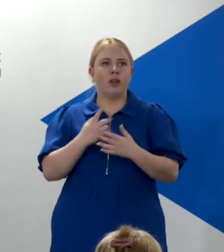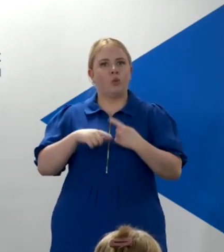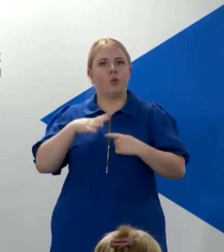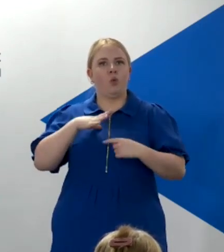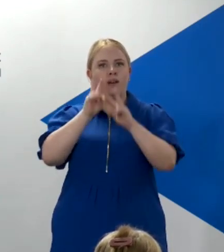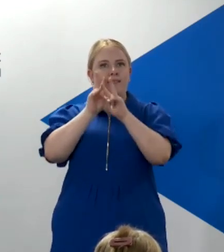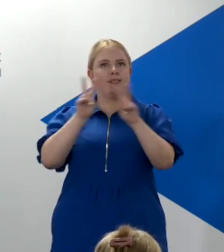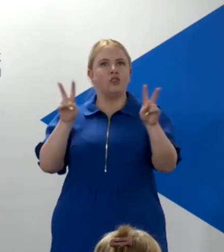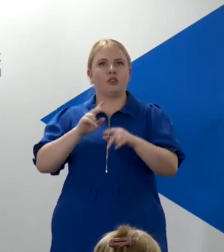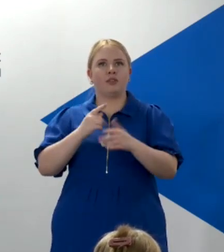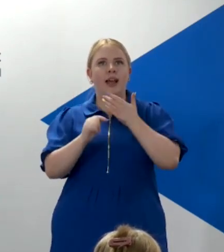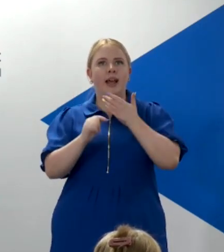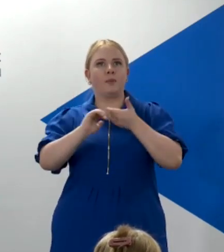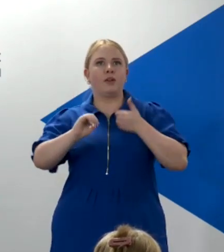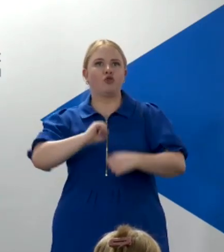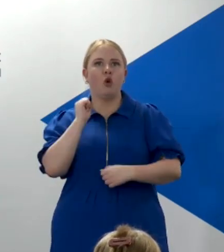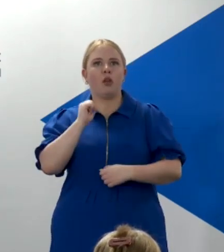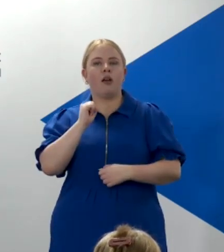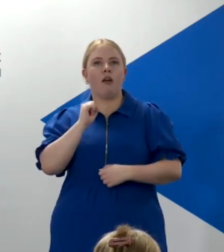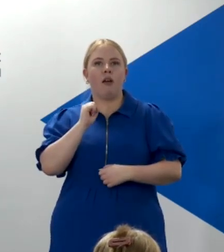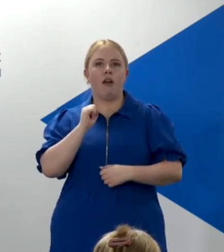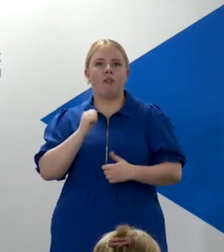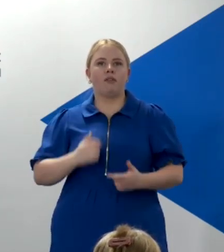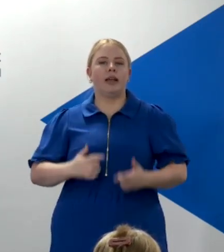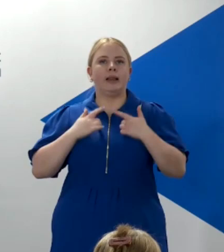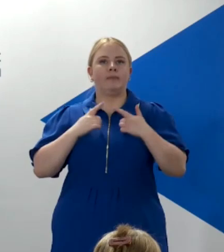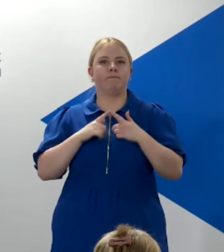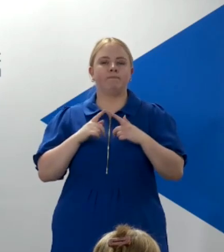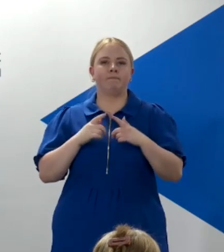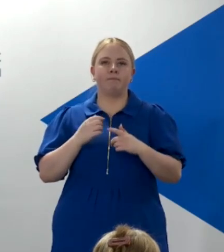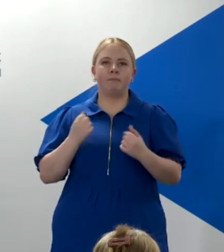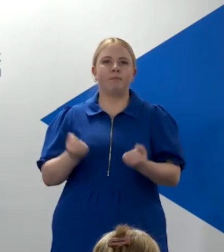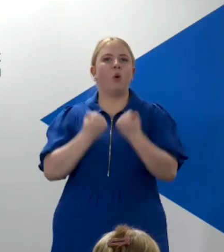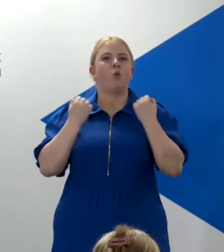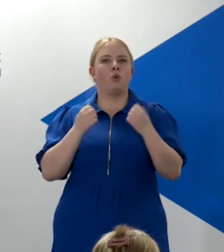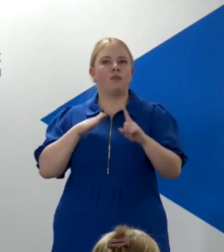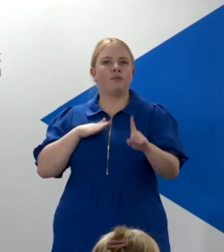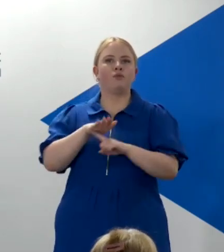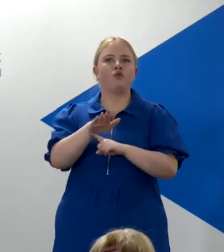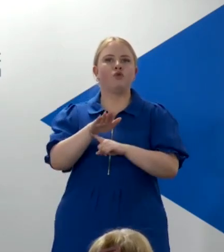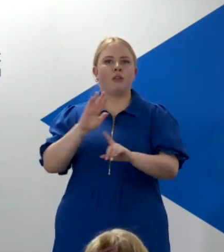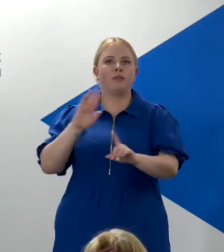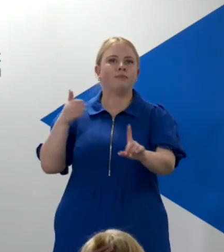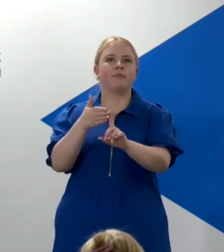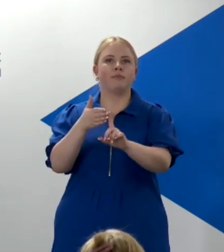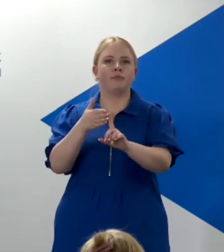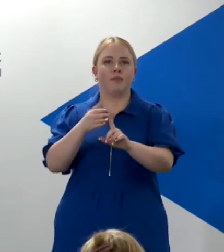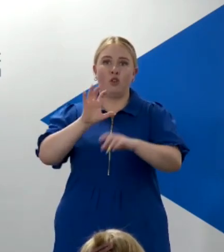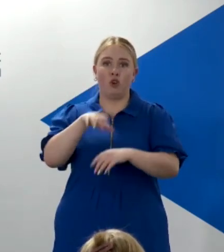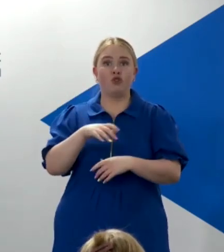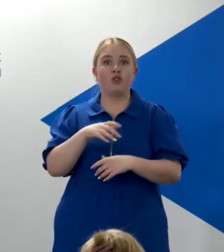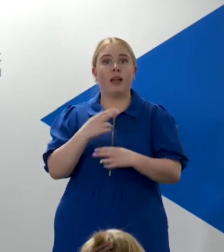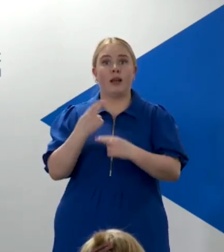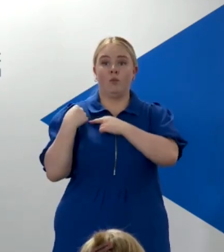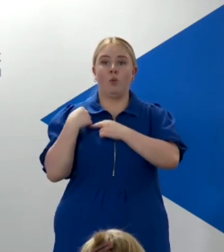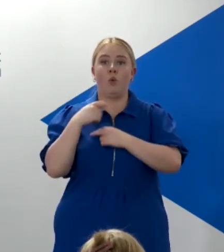of an independent Scotland where the powers and the future direction of this country are in the hands of the people of this country.